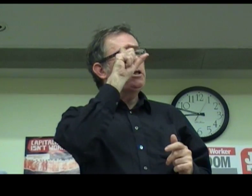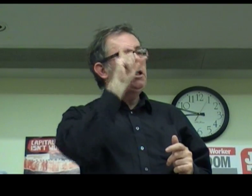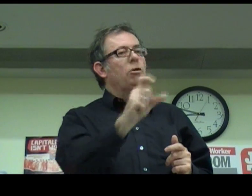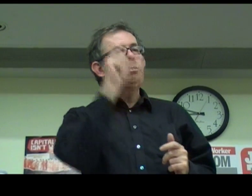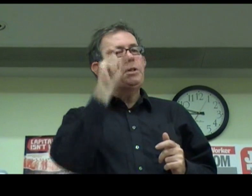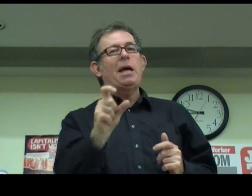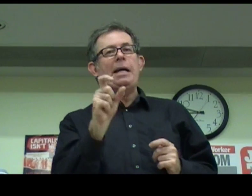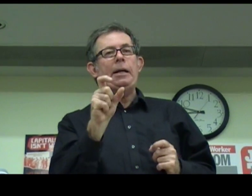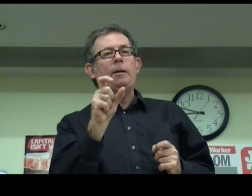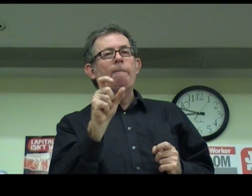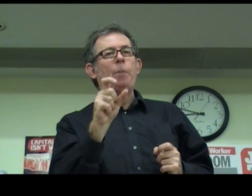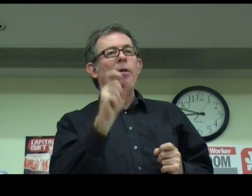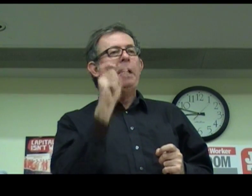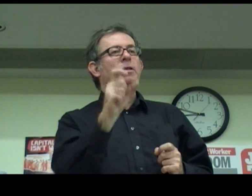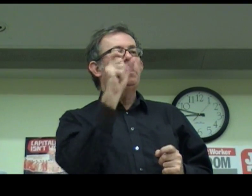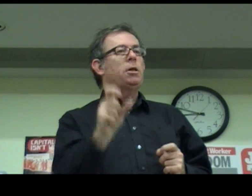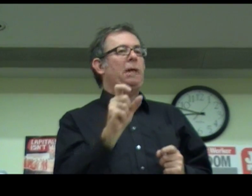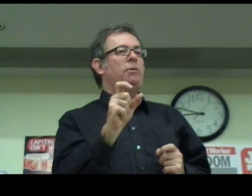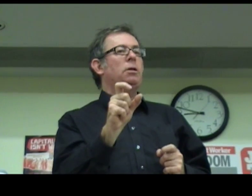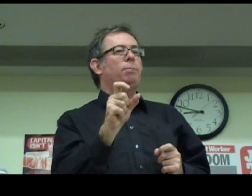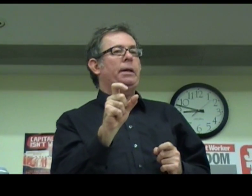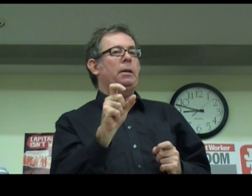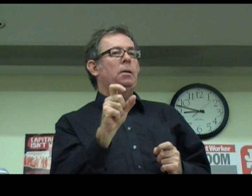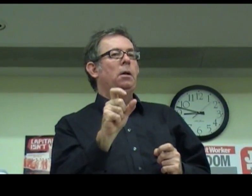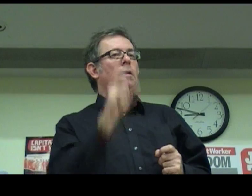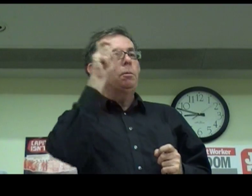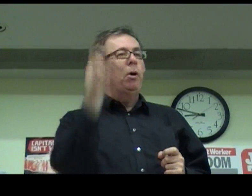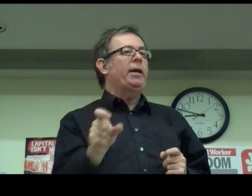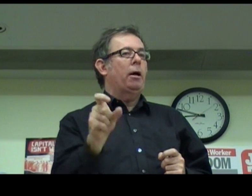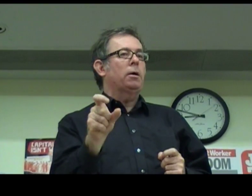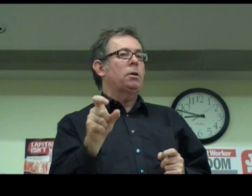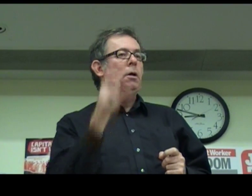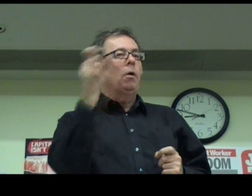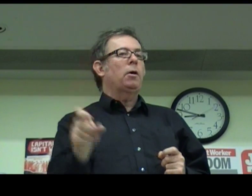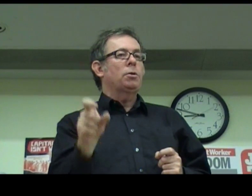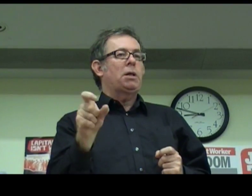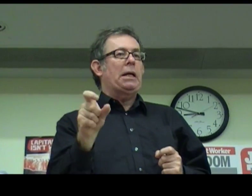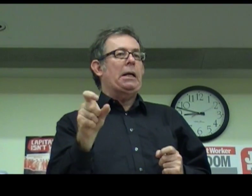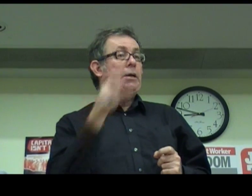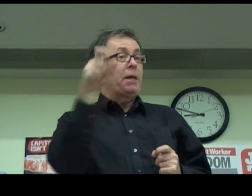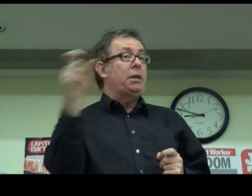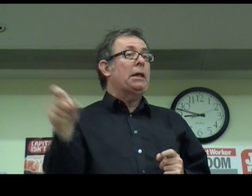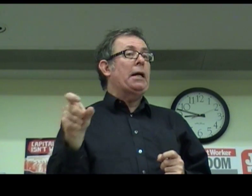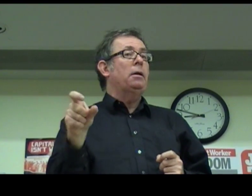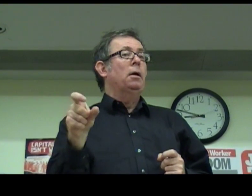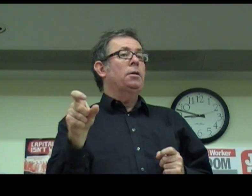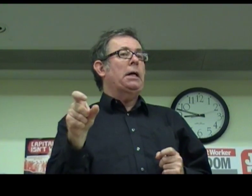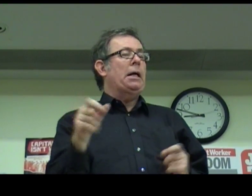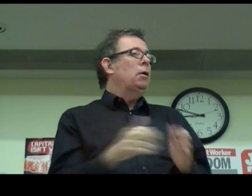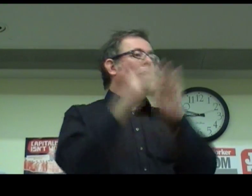a huge mistake on the part of the Muslim Council of Britain to boycott Holocaust Day as they did again today. Not